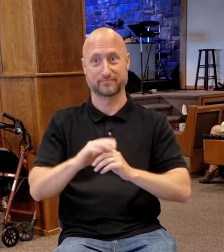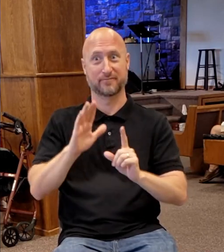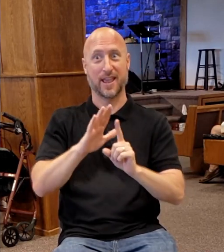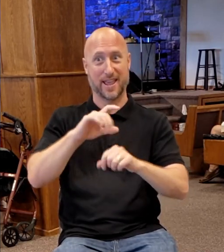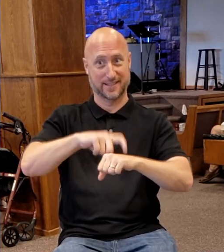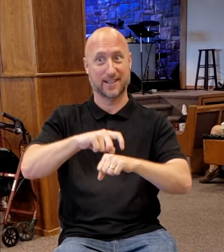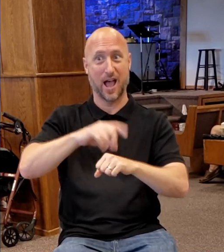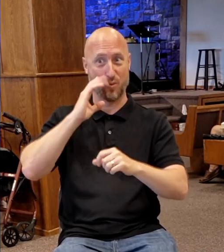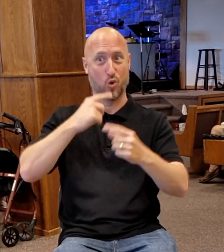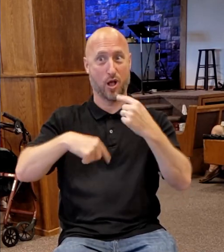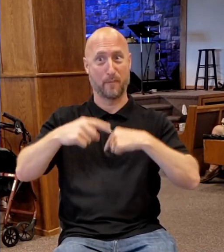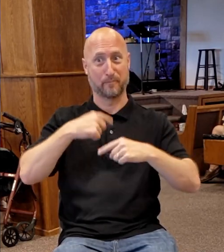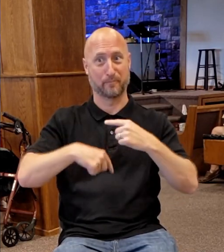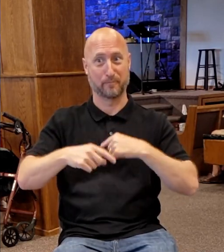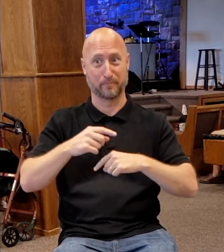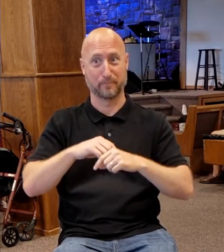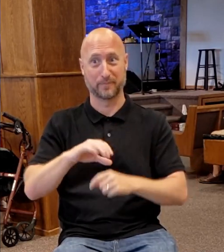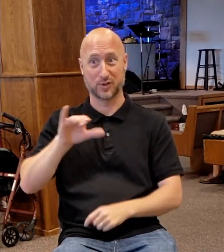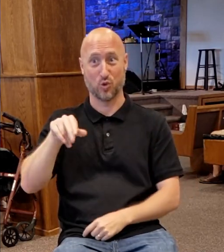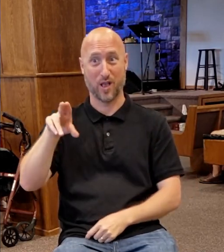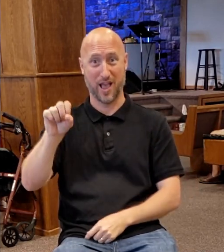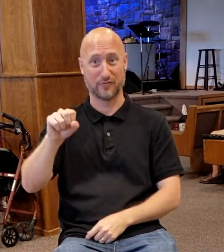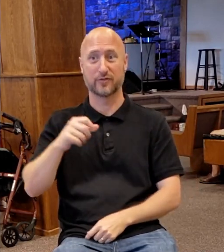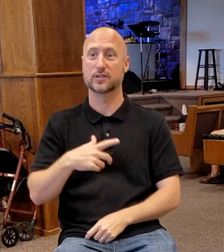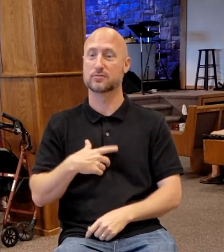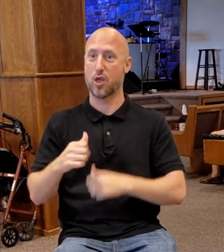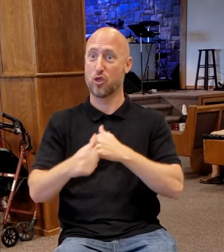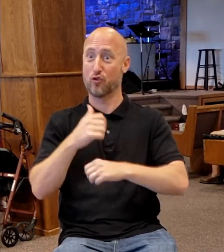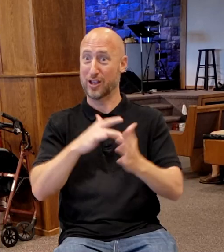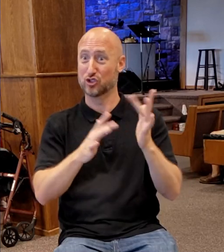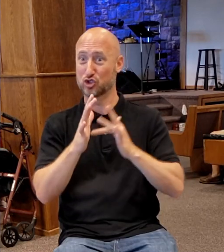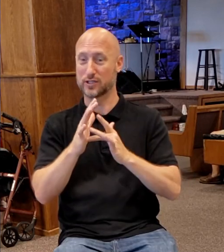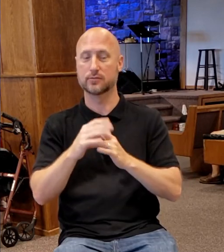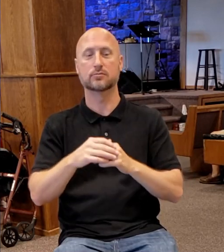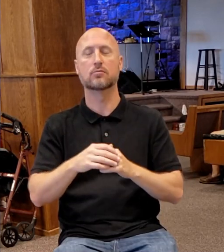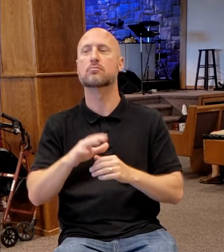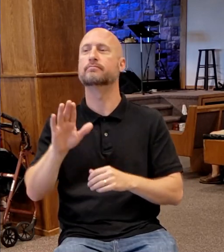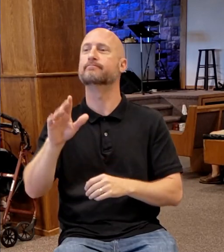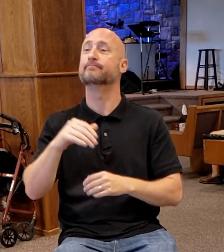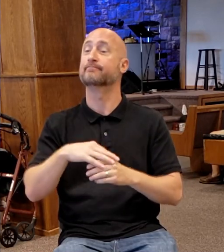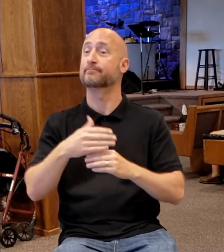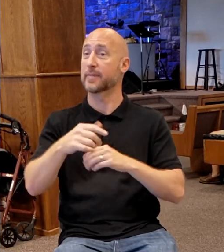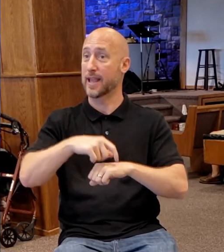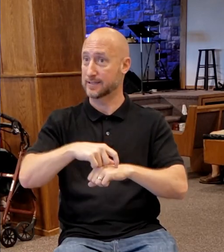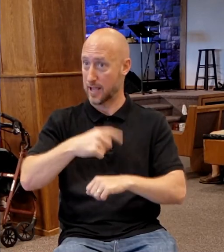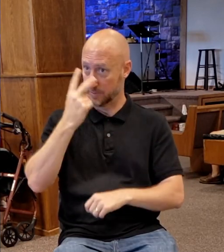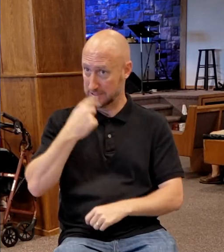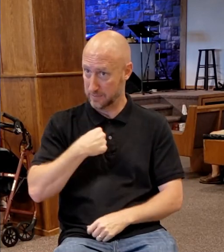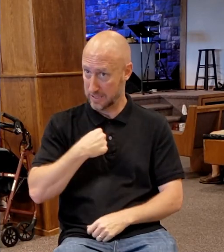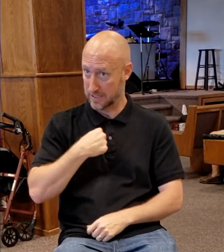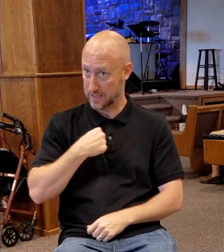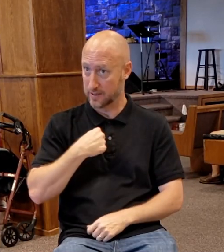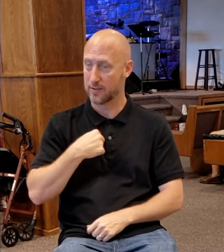Annas and Caiaphas when they were threatening him. The next time you see me, it's going to be in the clouds of heaven with power and great glory.